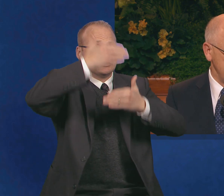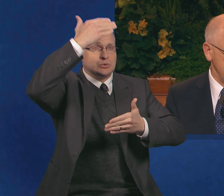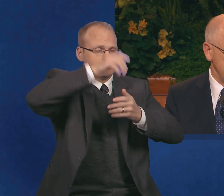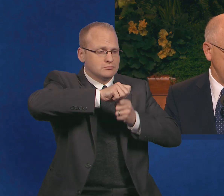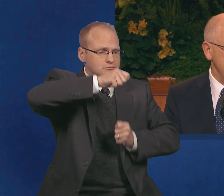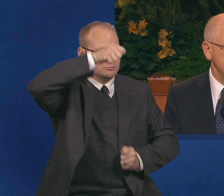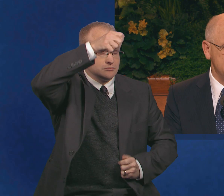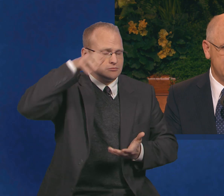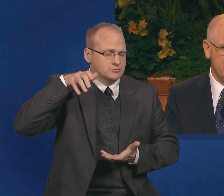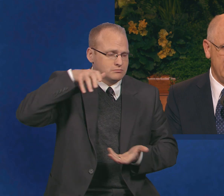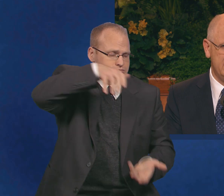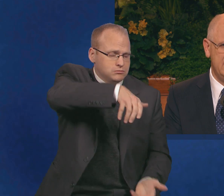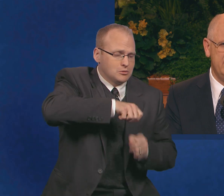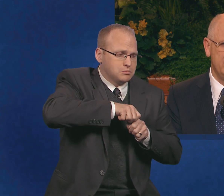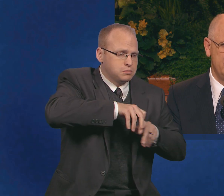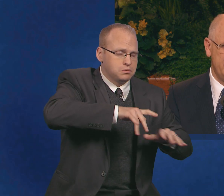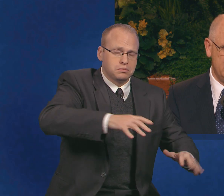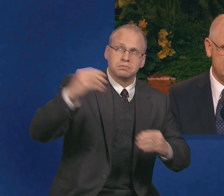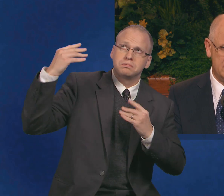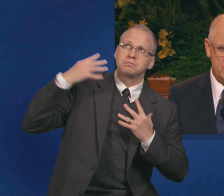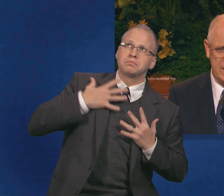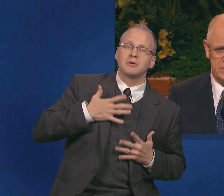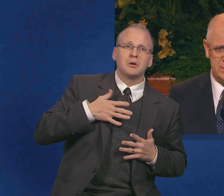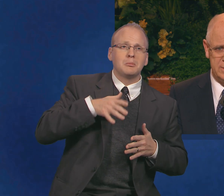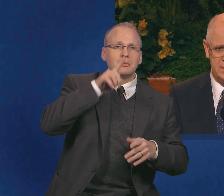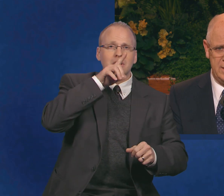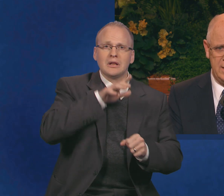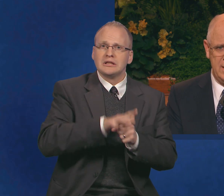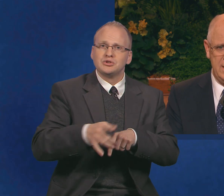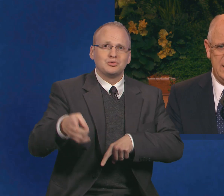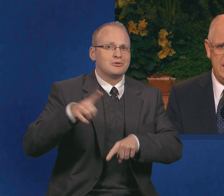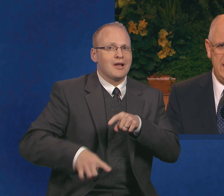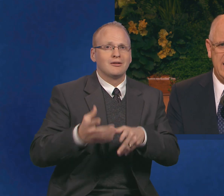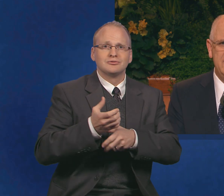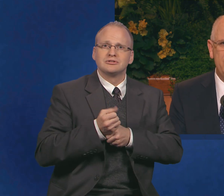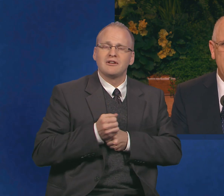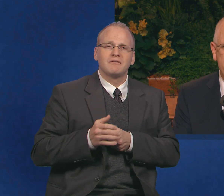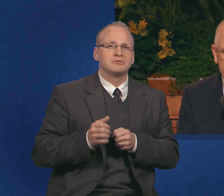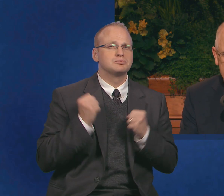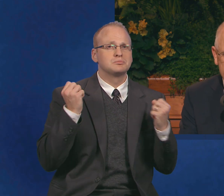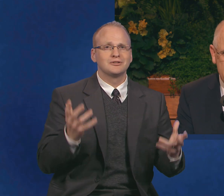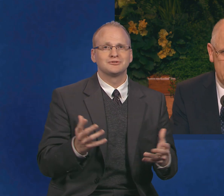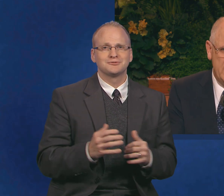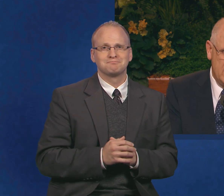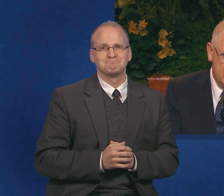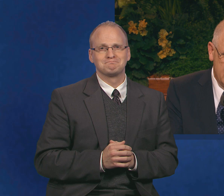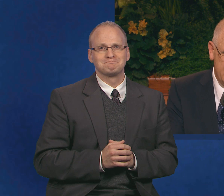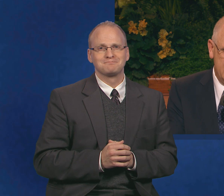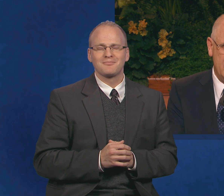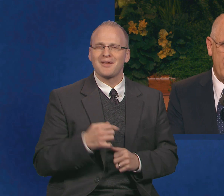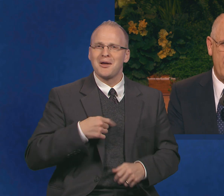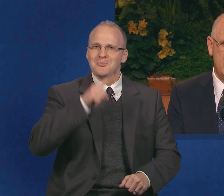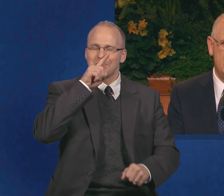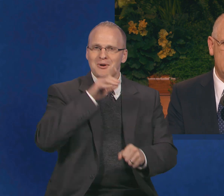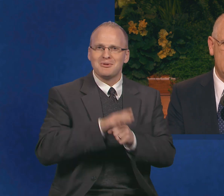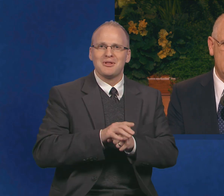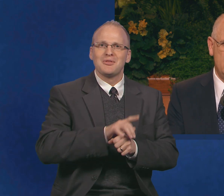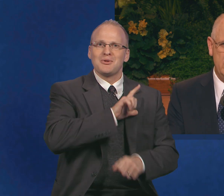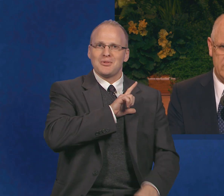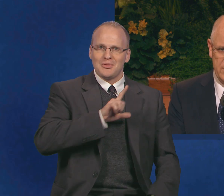I testify that He fulfills His promises. And if we faithfully pay our tithing, we will